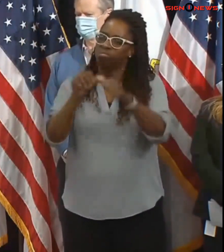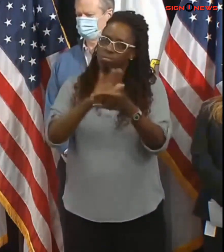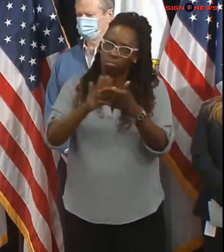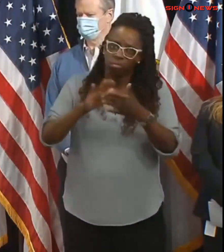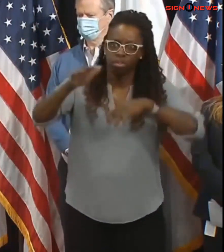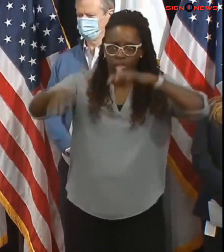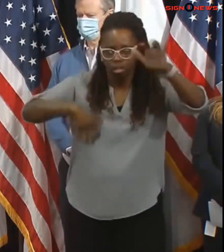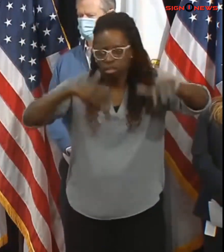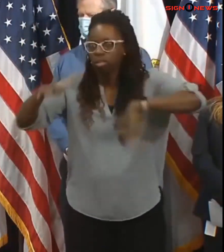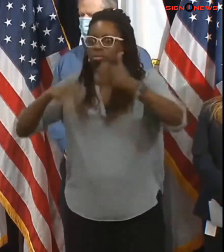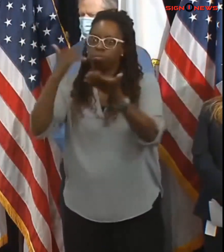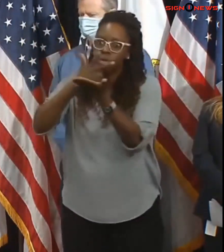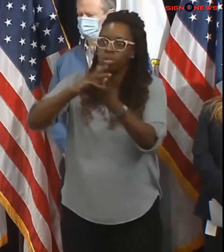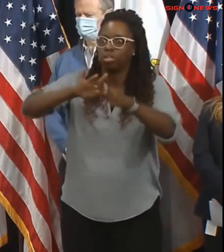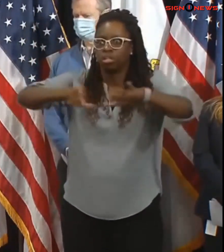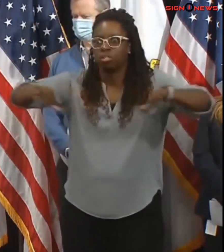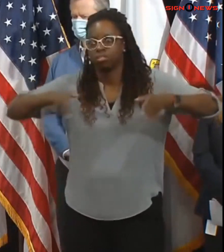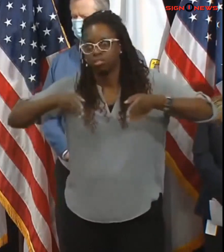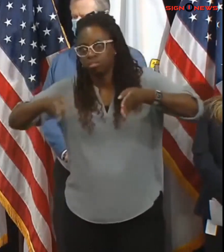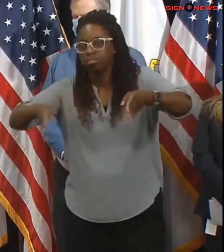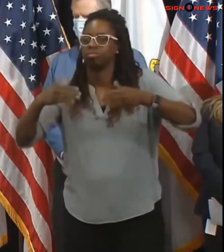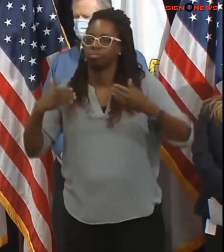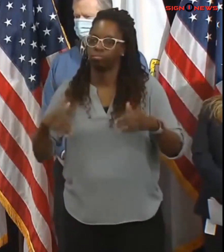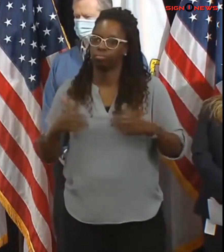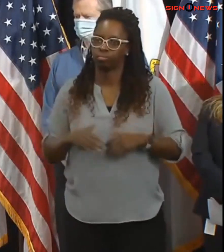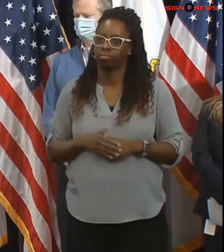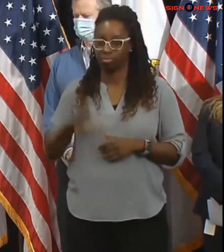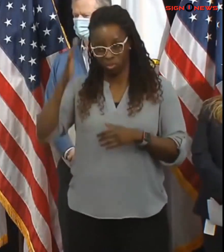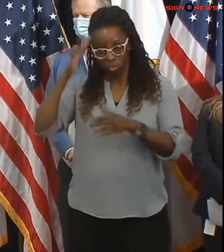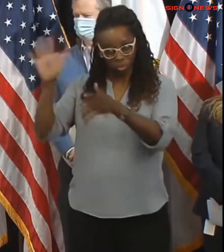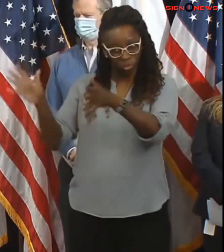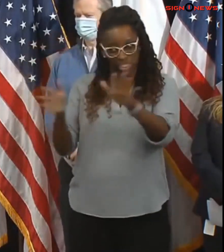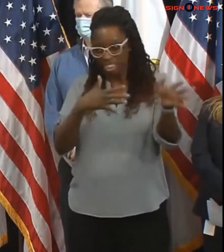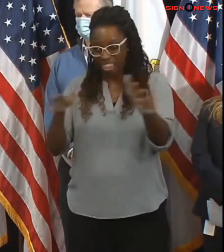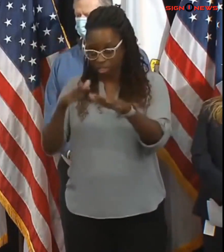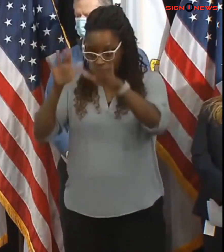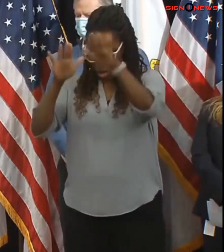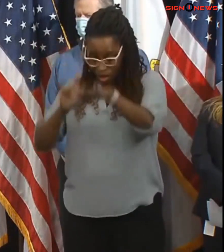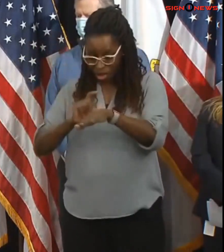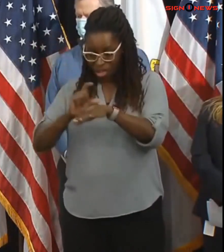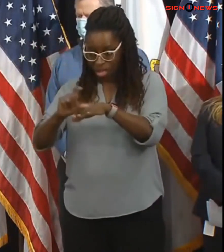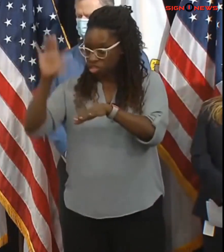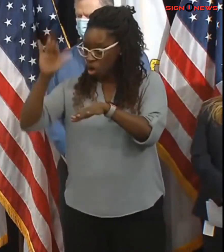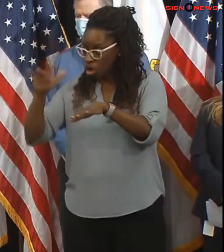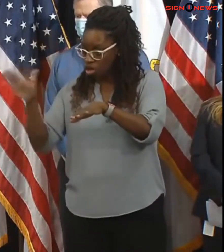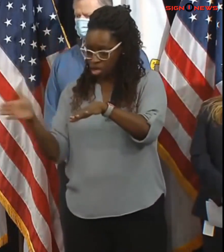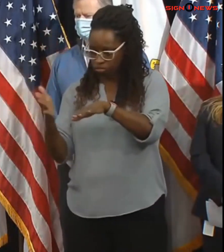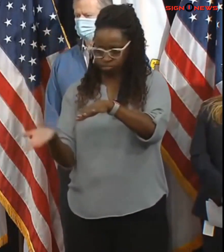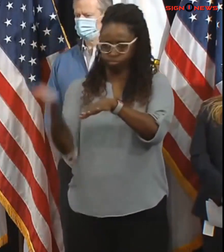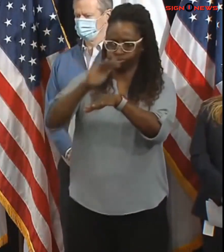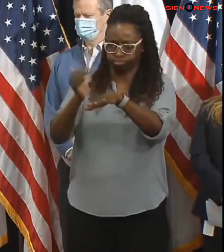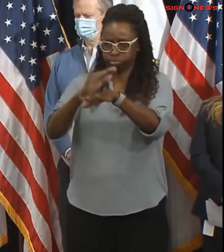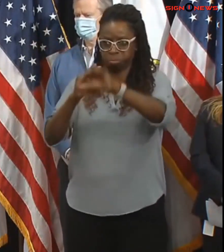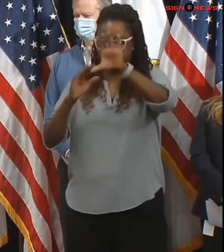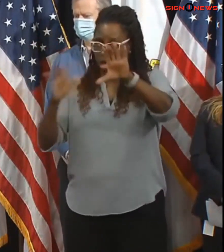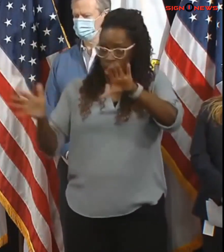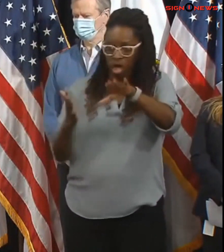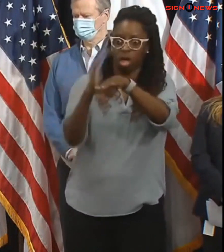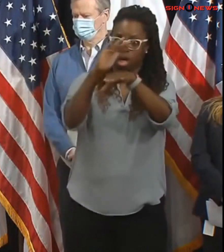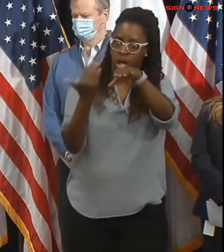winds that are expected and because of the nature of the snow so travelers should expect slippery conditions that will persist well into sunday and even into sunday night